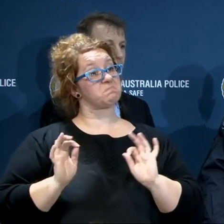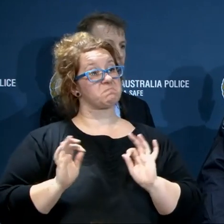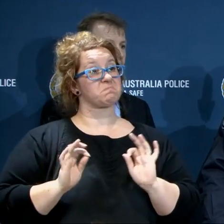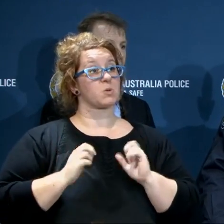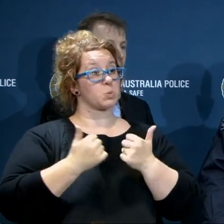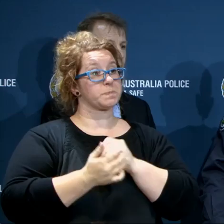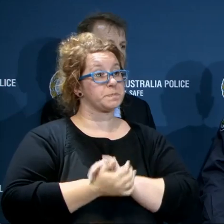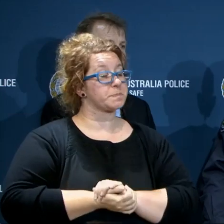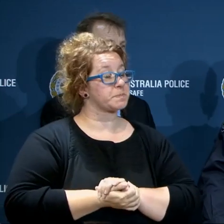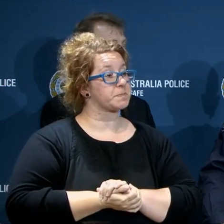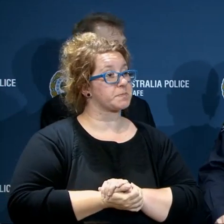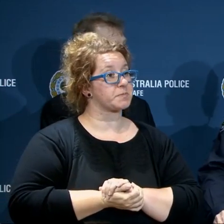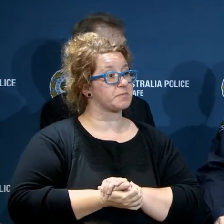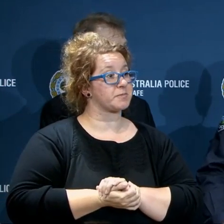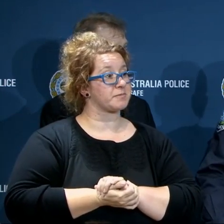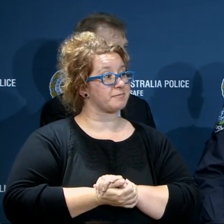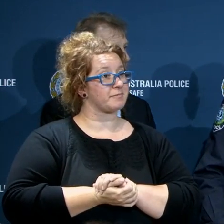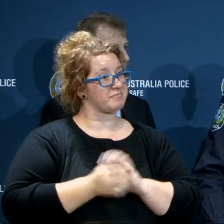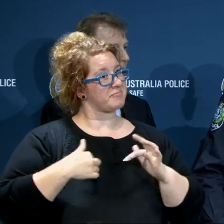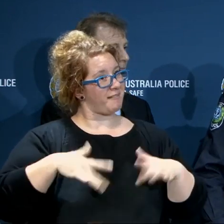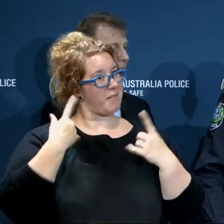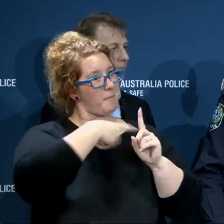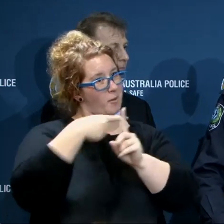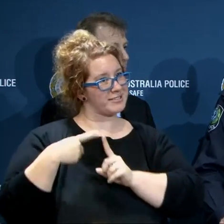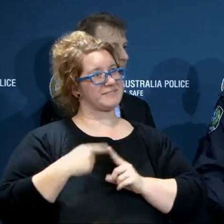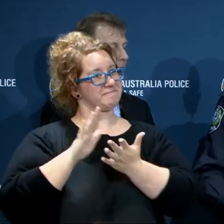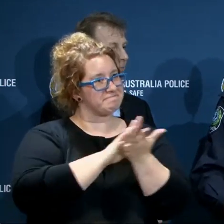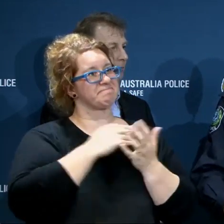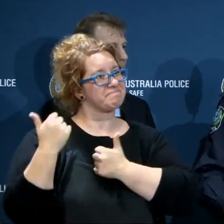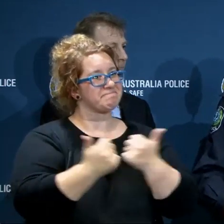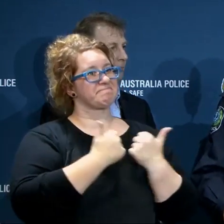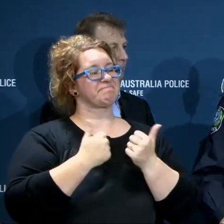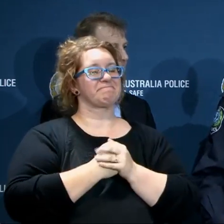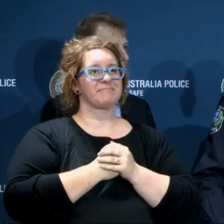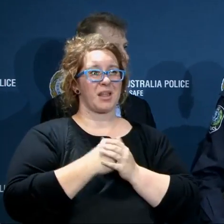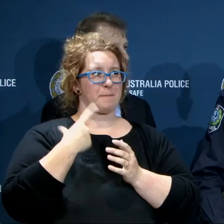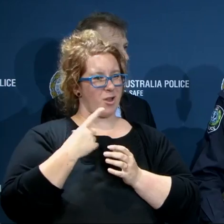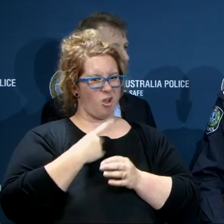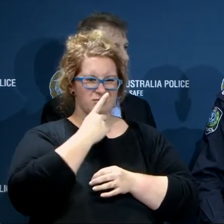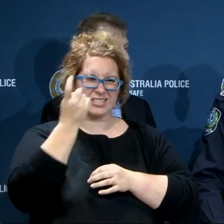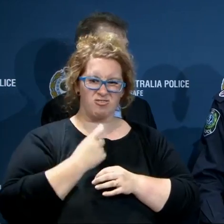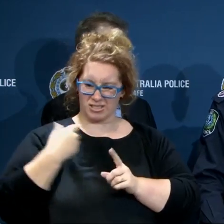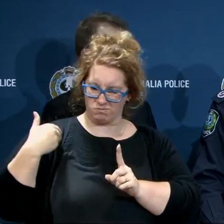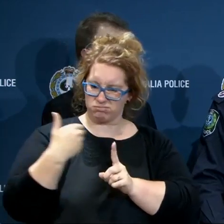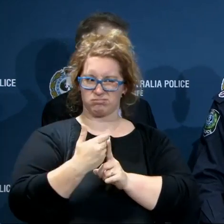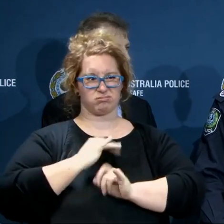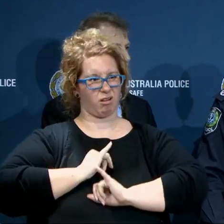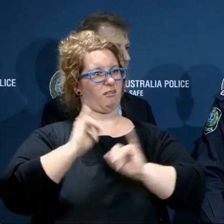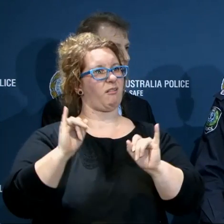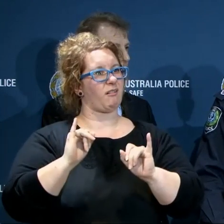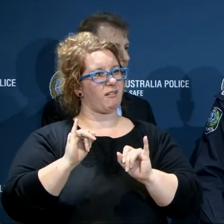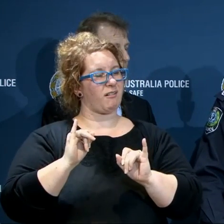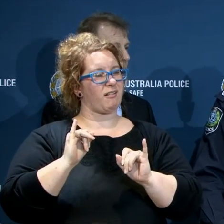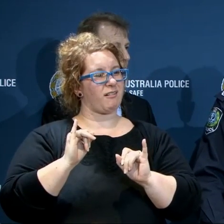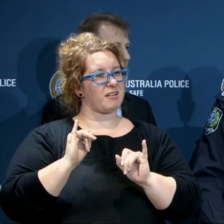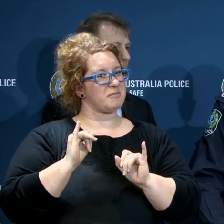sorts of activities, which I think can be taken as a positive given the duration and extent of this particular incident that we've been managing.